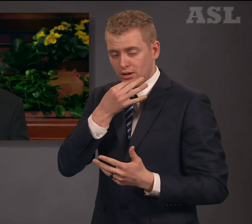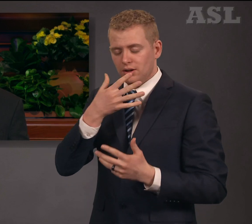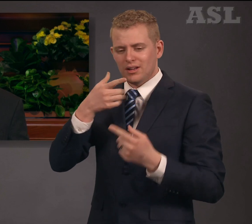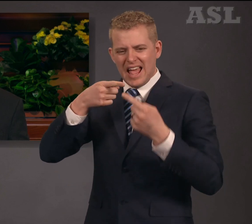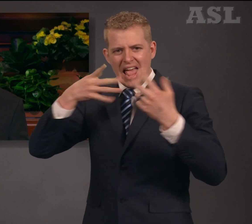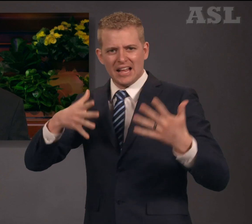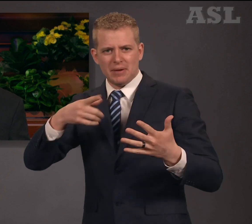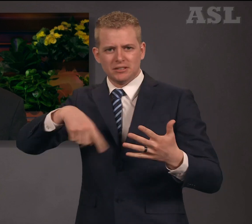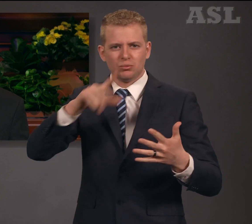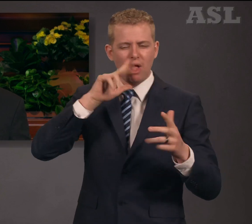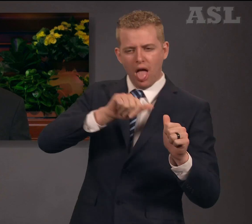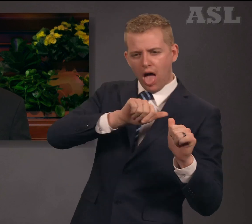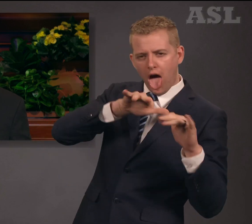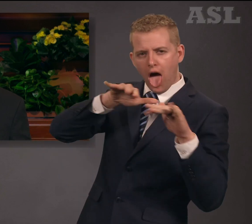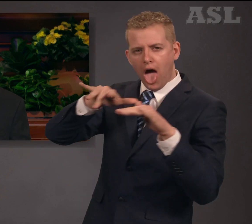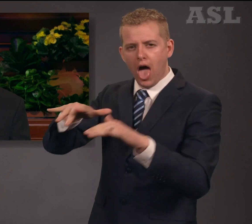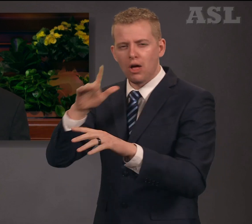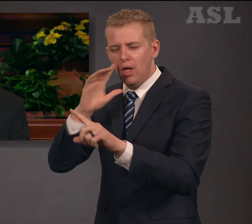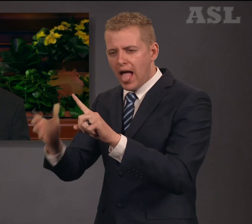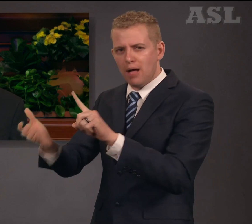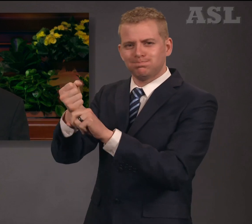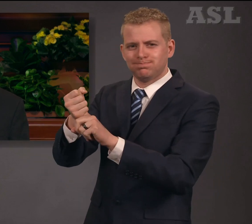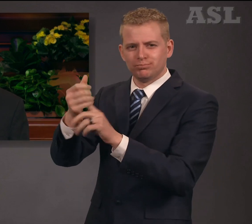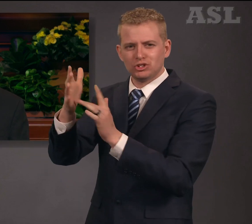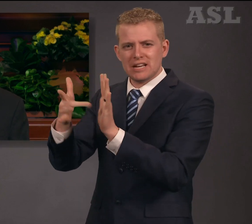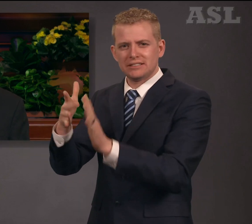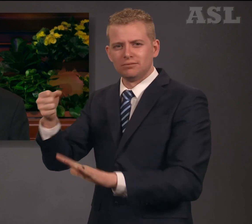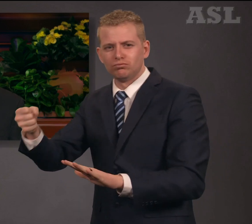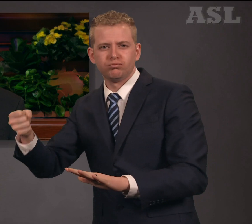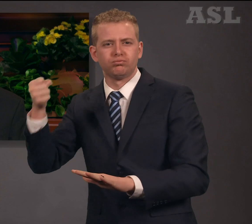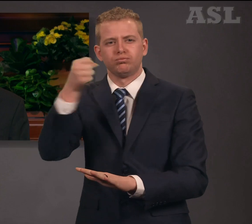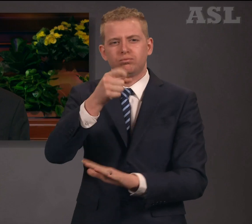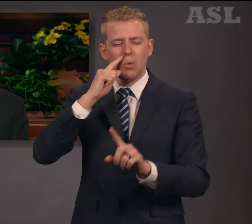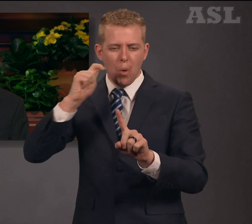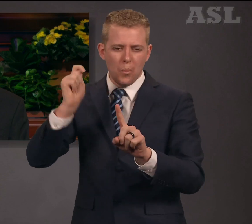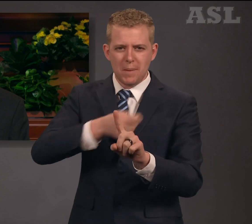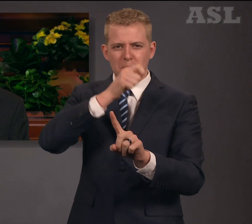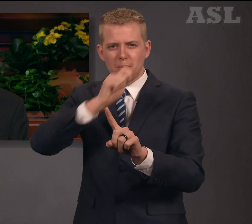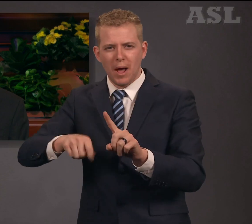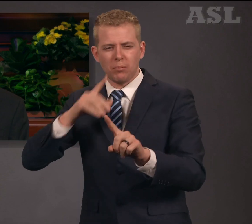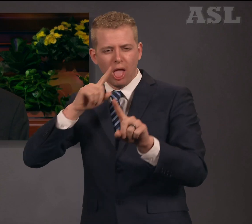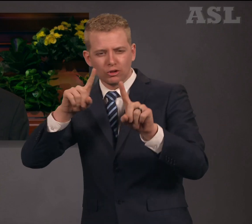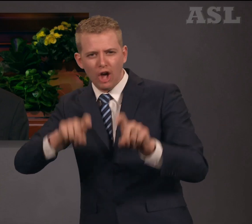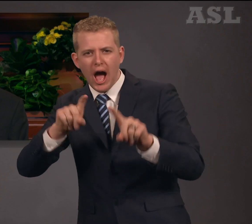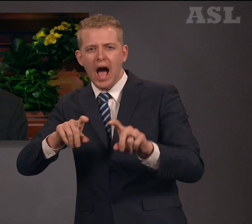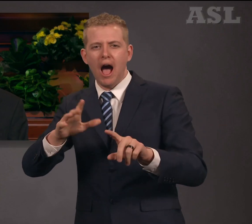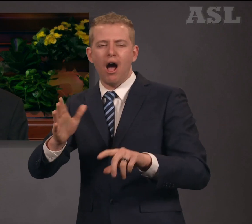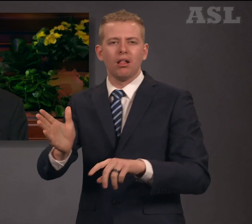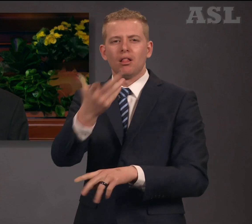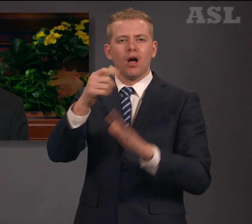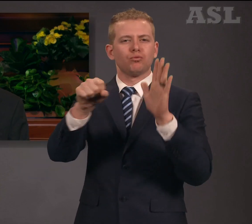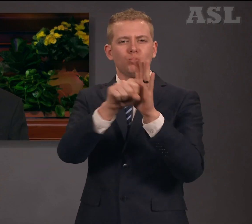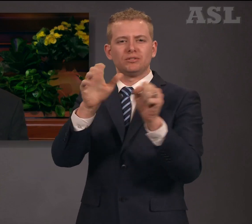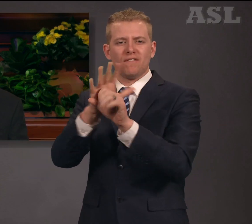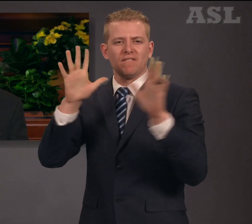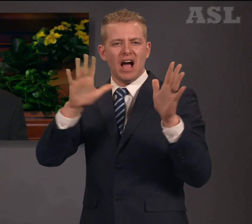Fierce forces of evil were bearing down on Him and would soon